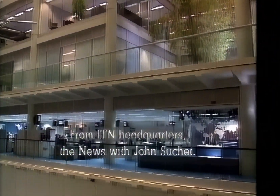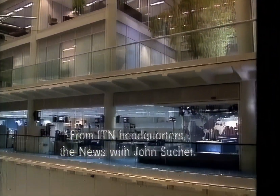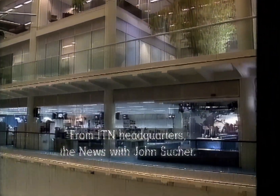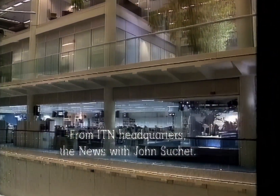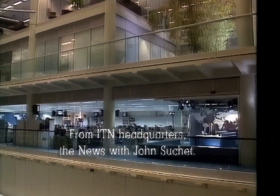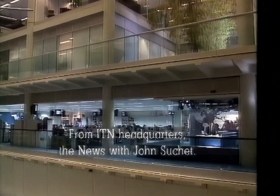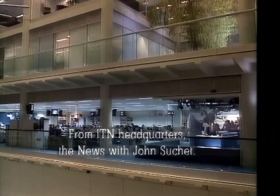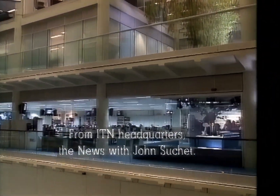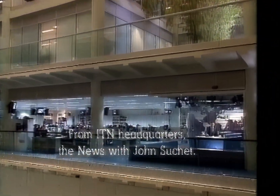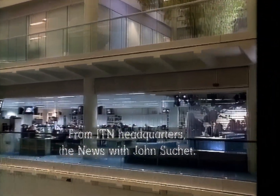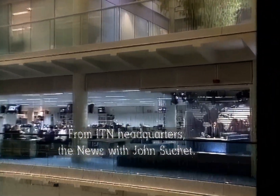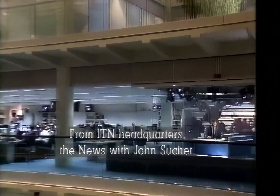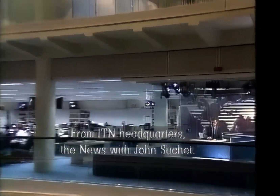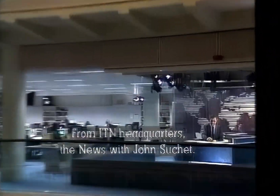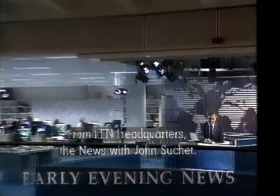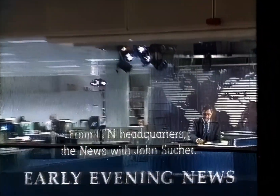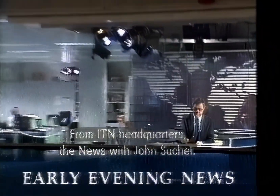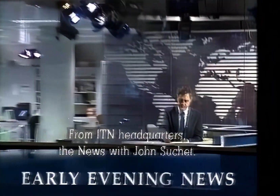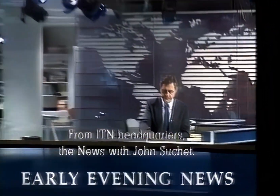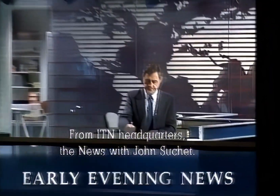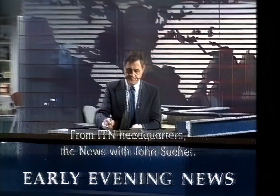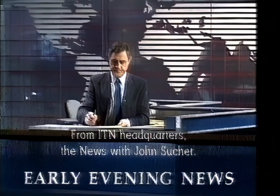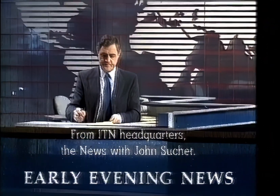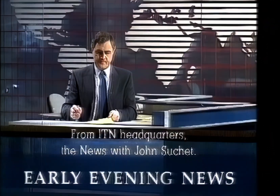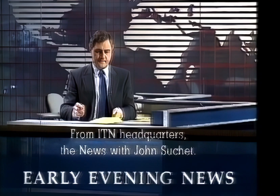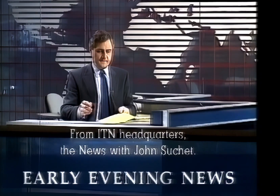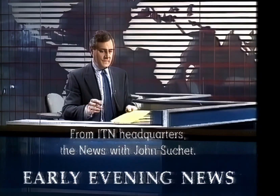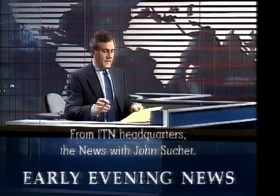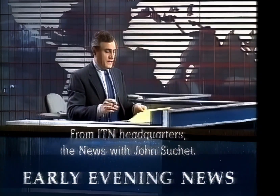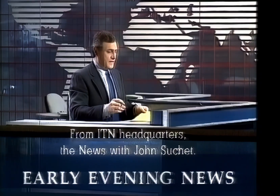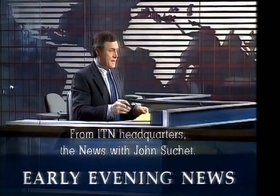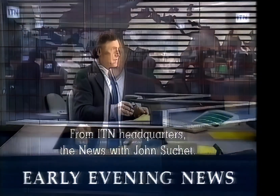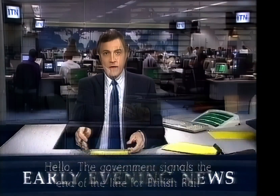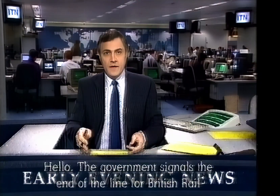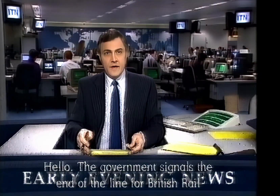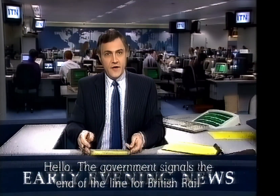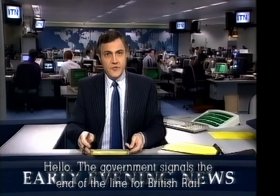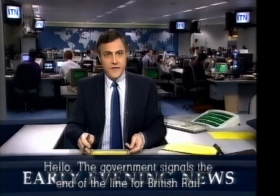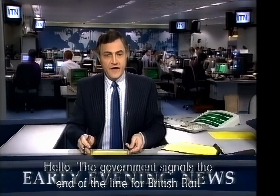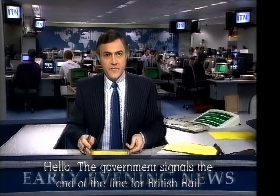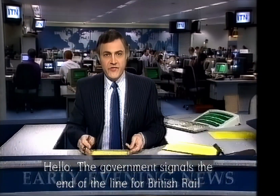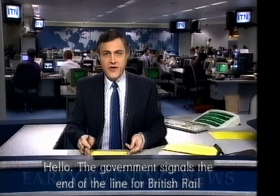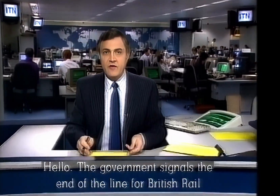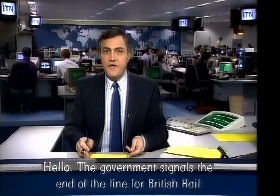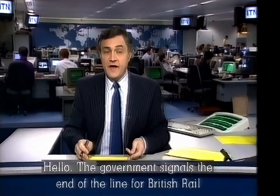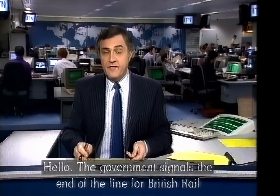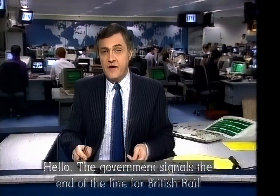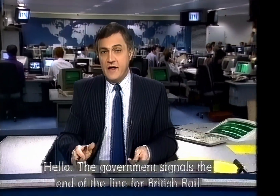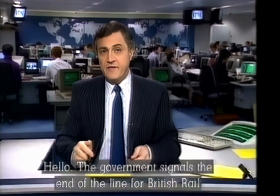From ITN headquarters, the early evening news with John Suchet. Hello. The government signalled the end of the line for